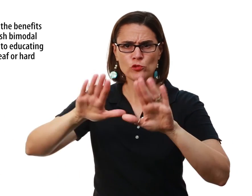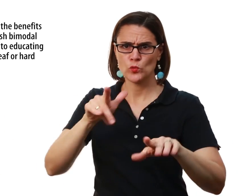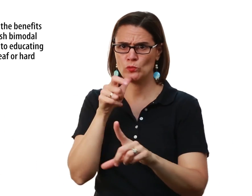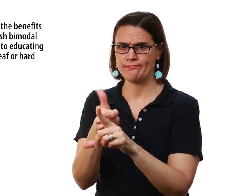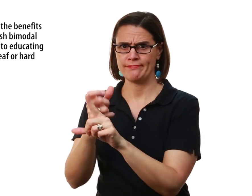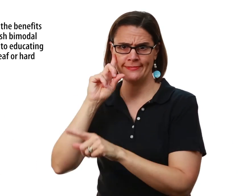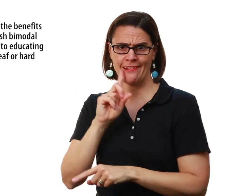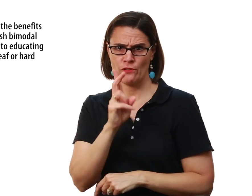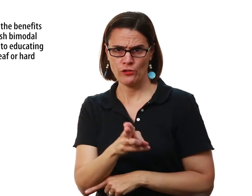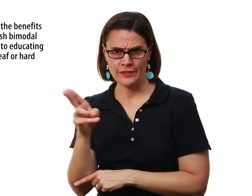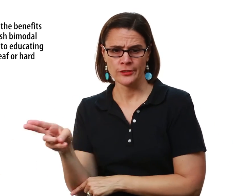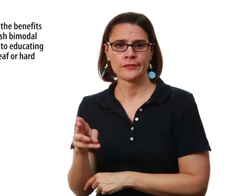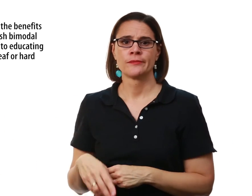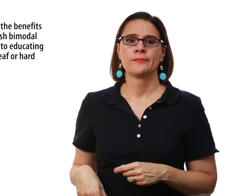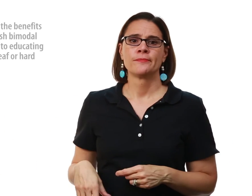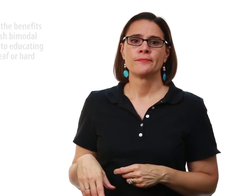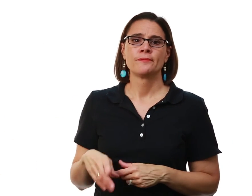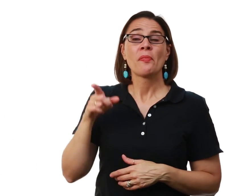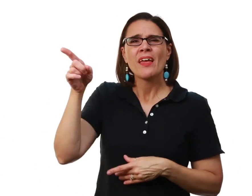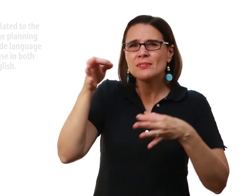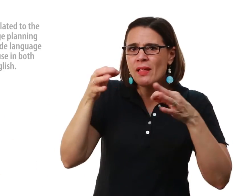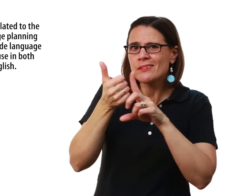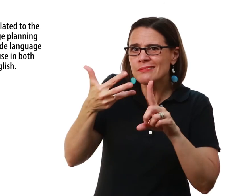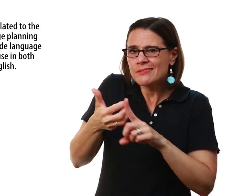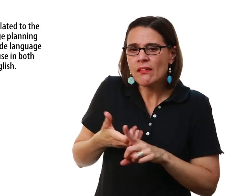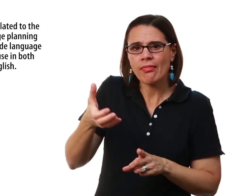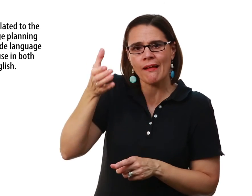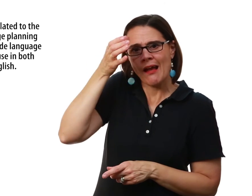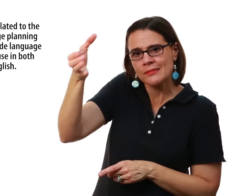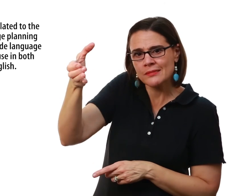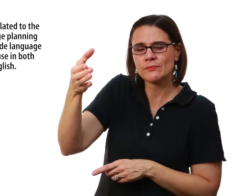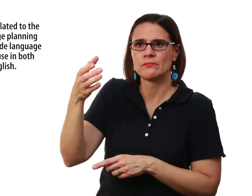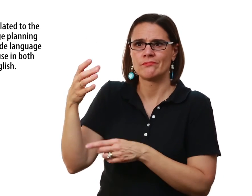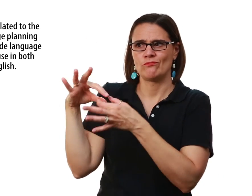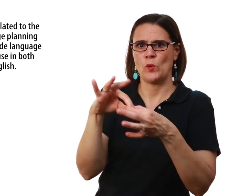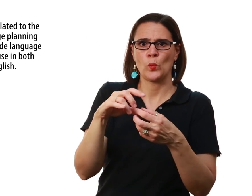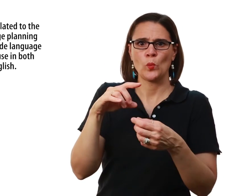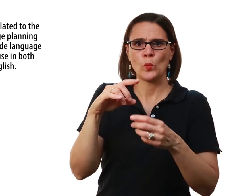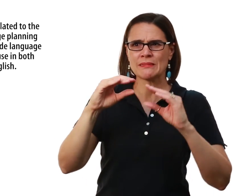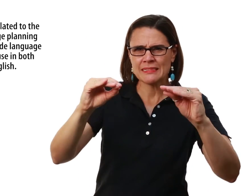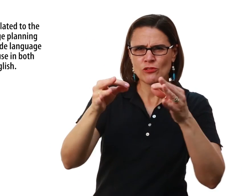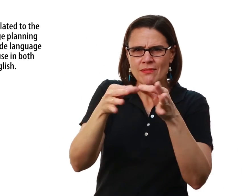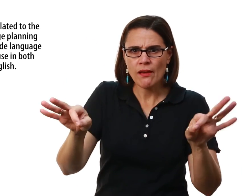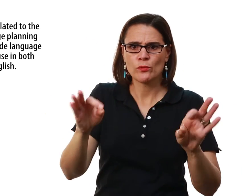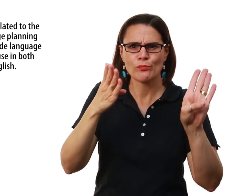instruction For deaf and hard of hearing children They also explained the background and the concepts related to